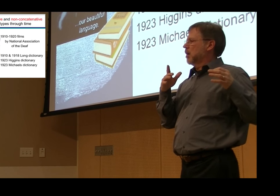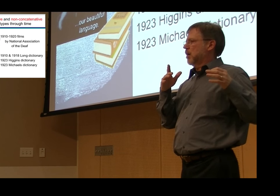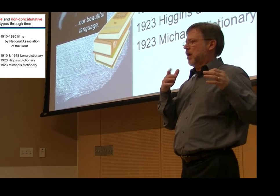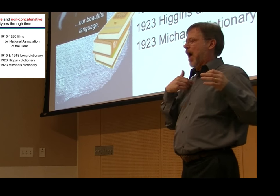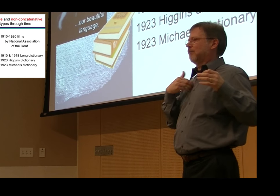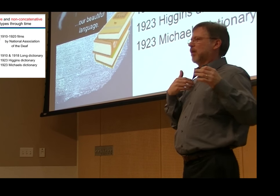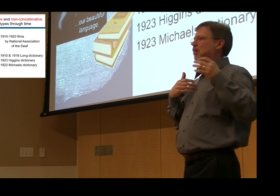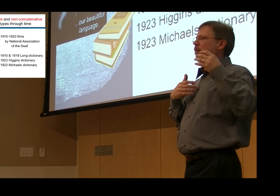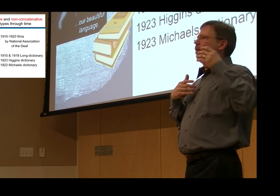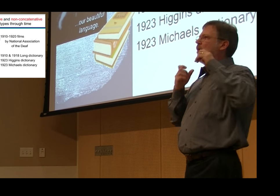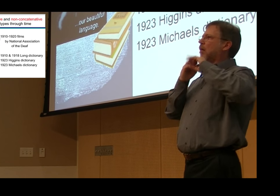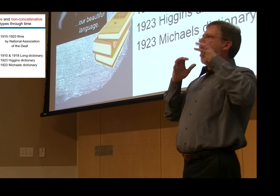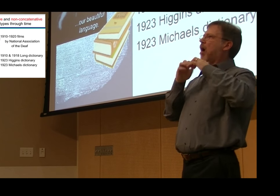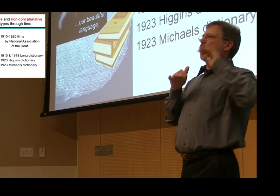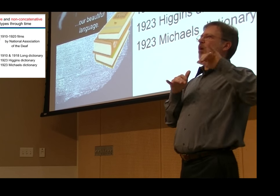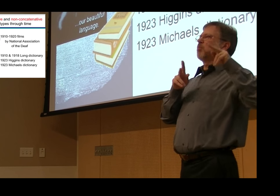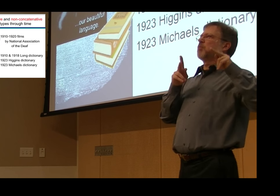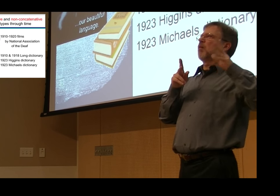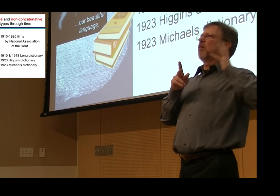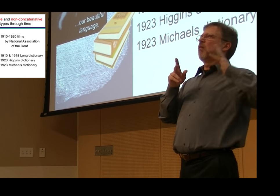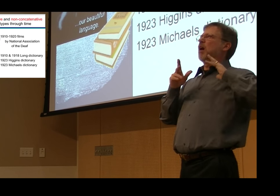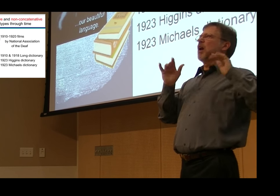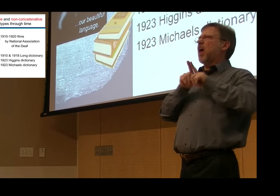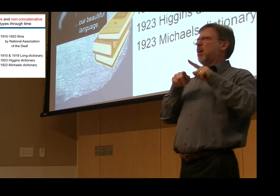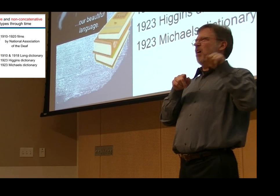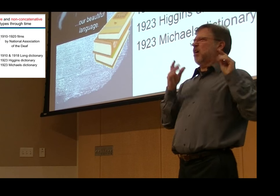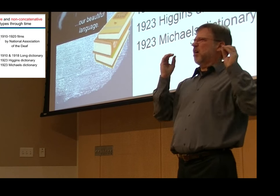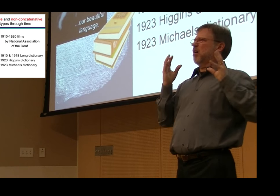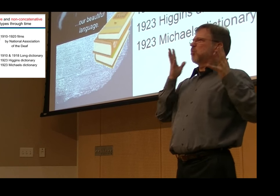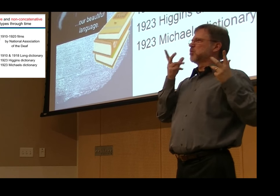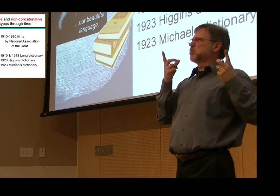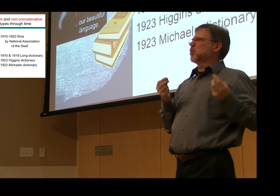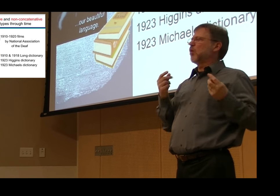a little bit more about this. How these people in the 20th century